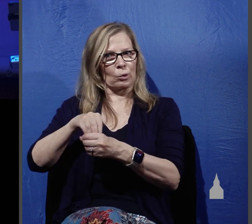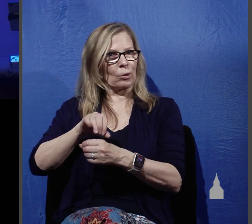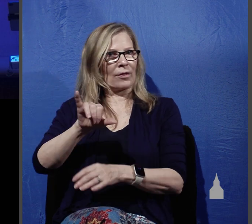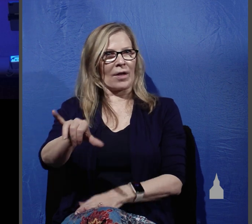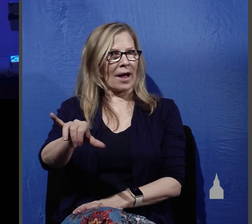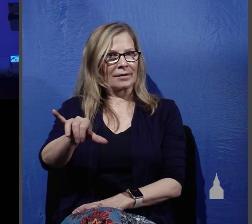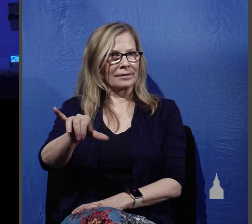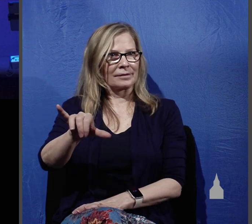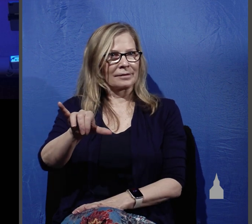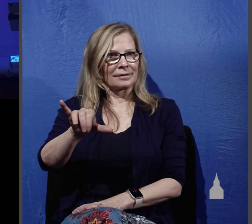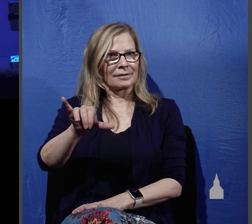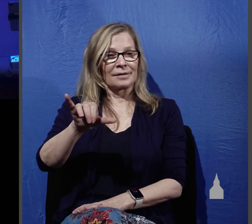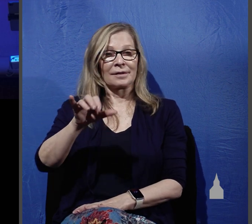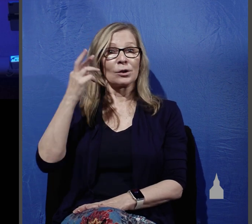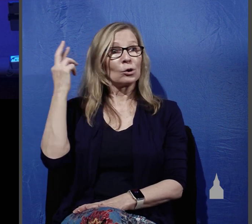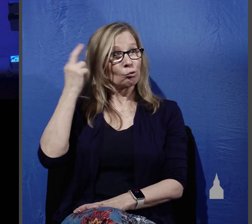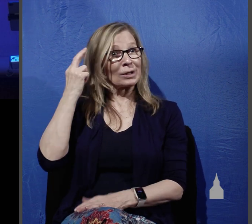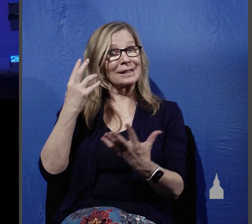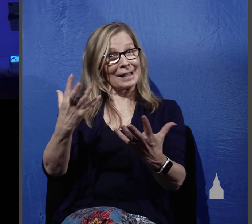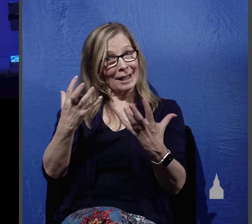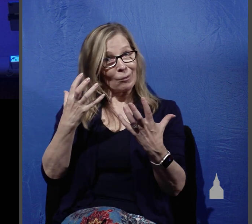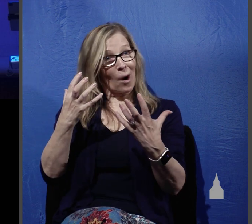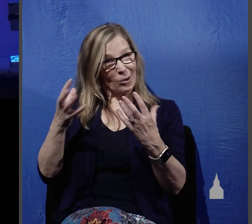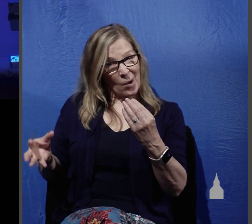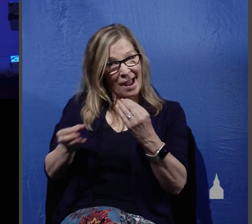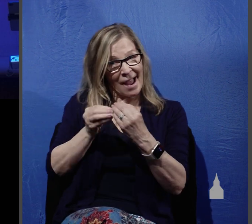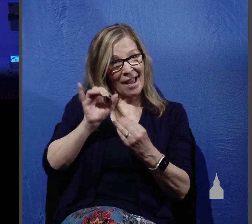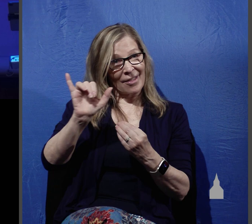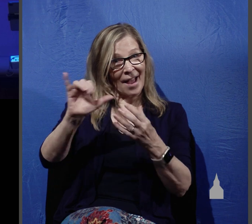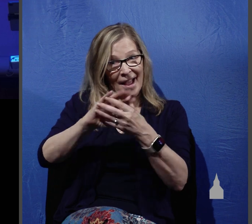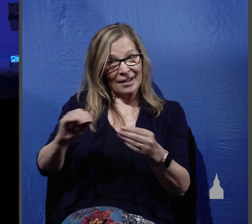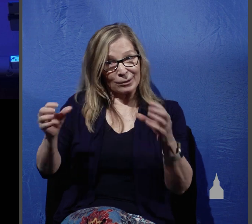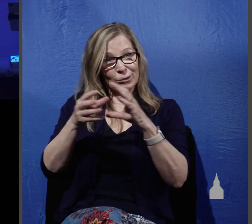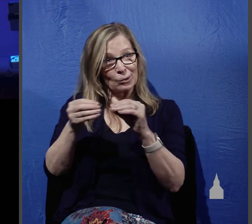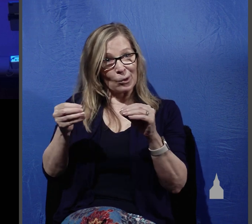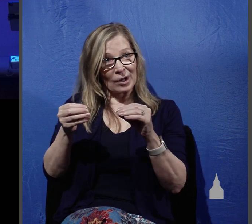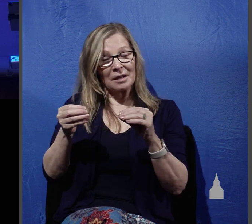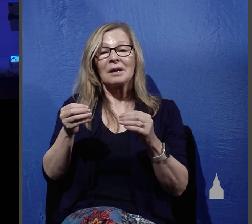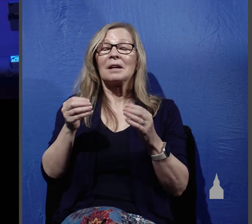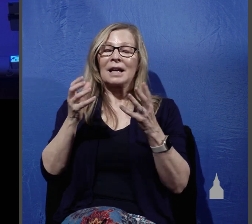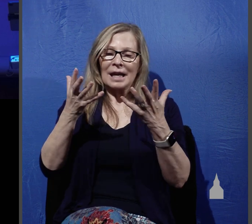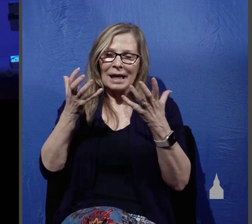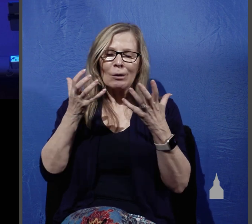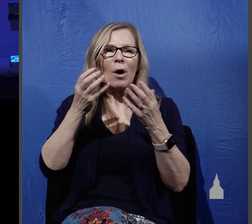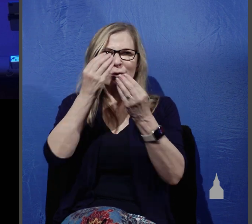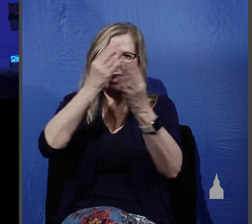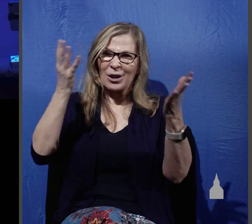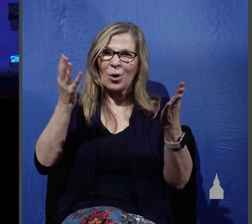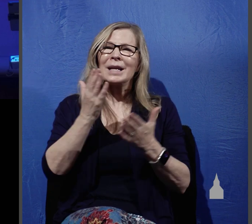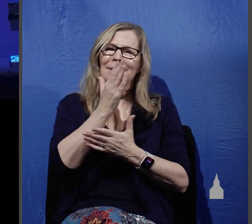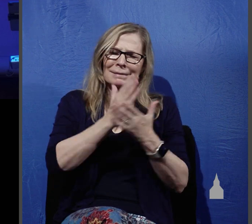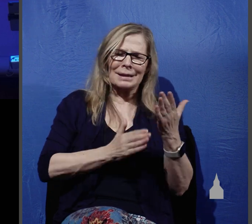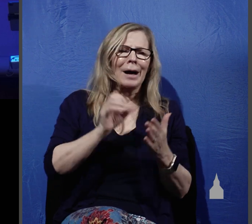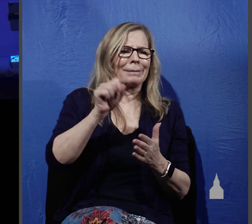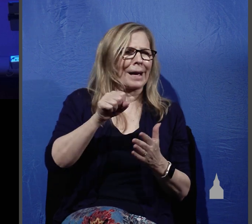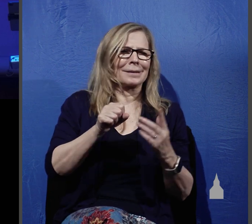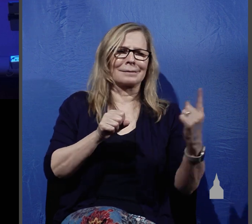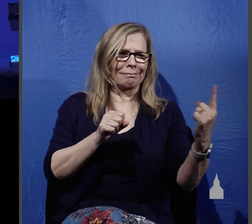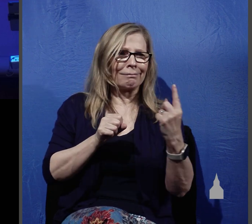because he wants us to know that while there are some who made excuses as to why they could not follow Jesus, there